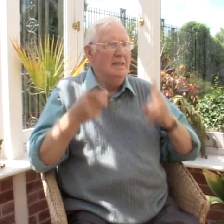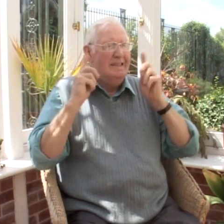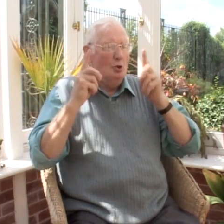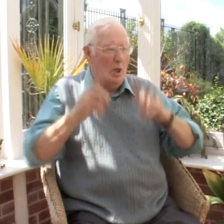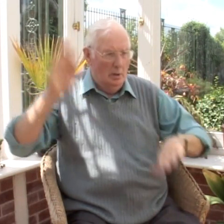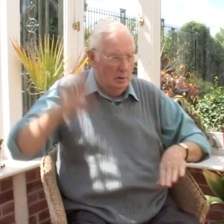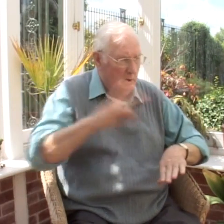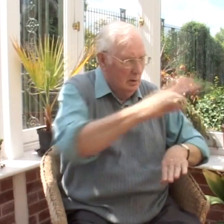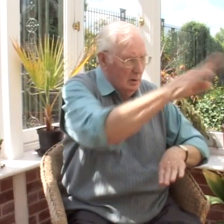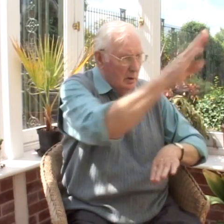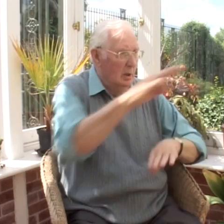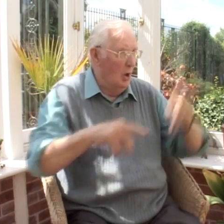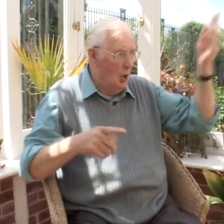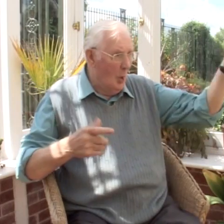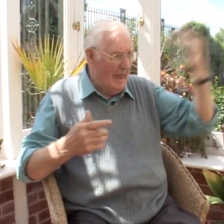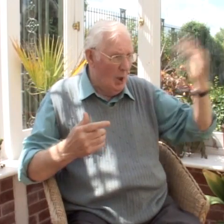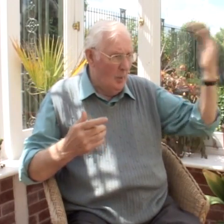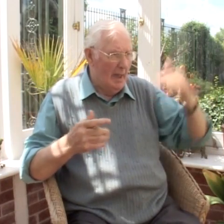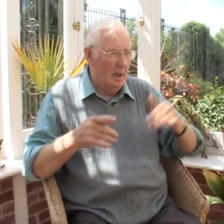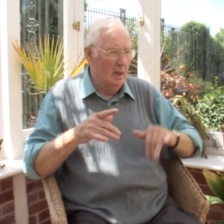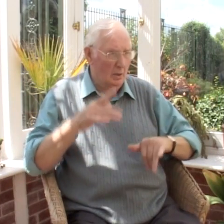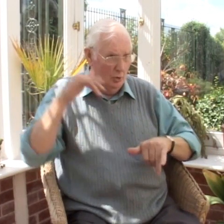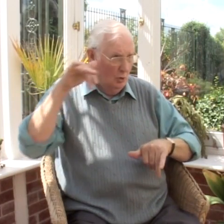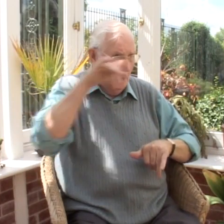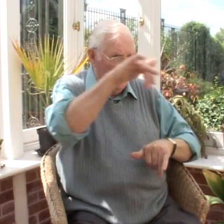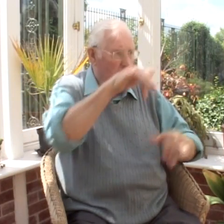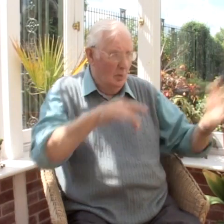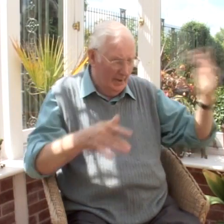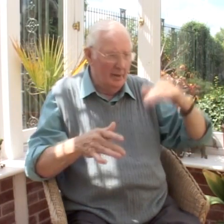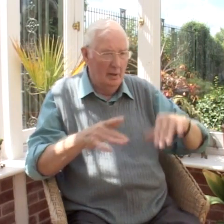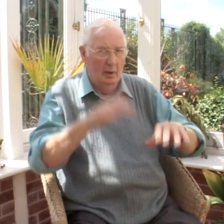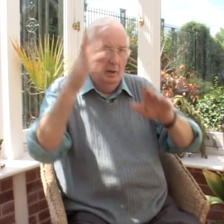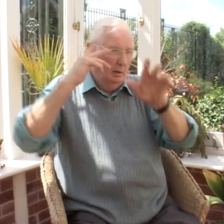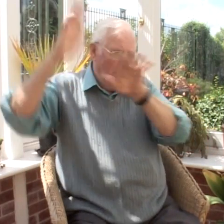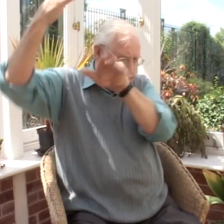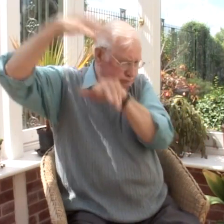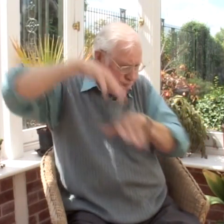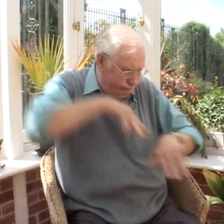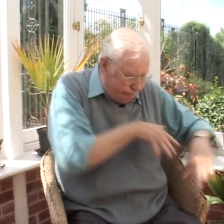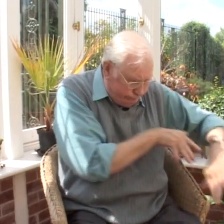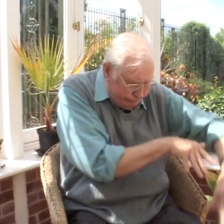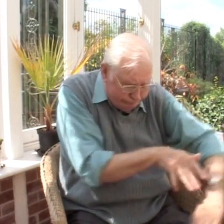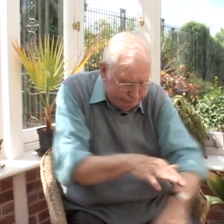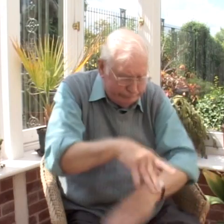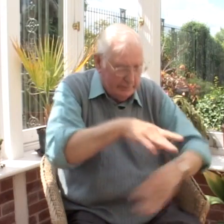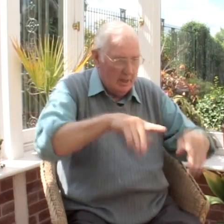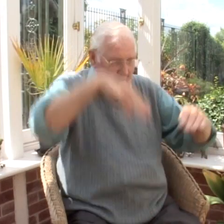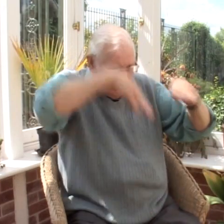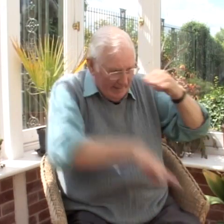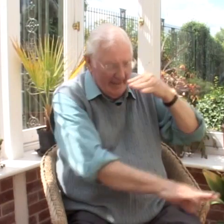and wake us all up and said, come on, follow us. You know, the planes are coming. So it would all scurry down the stairs and we'd need to go into the cellar.